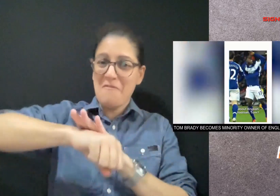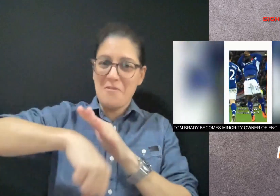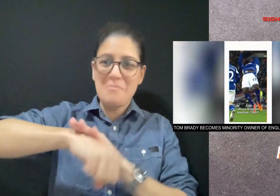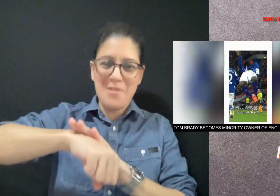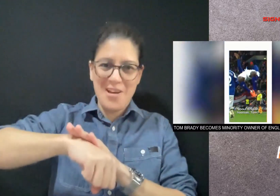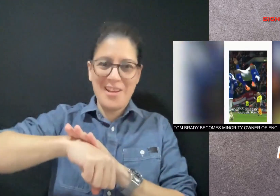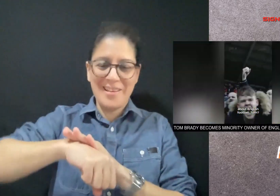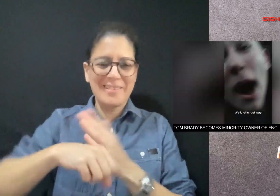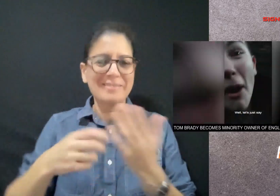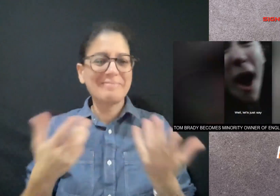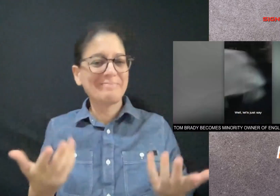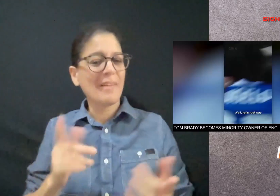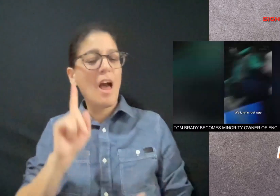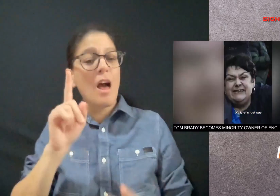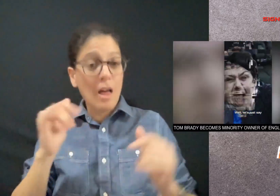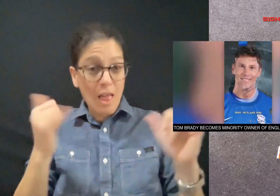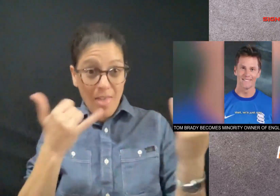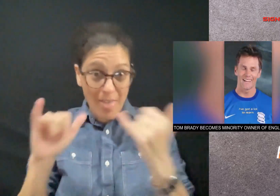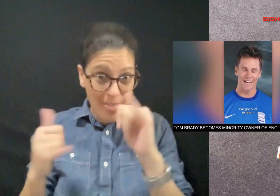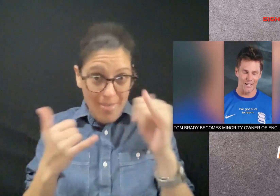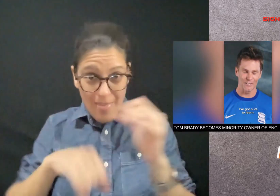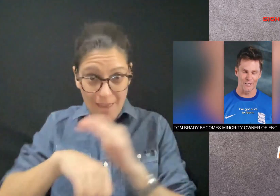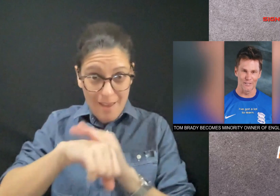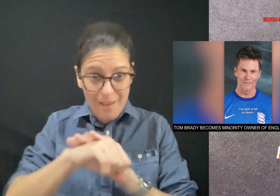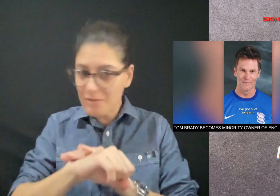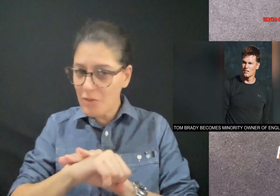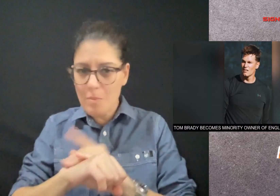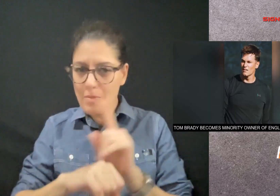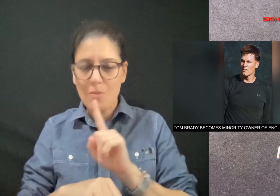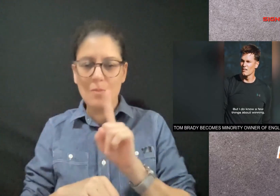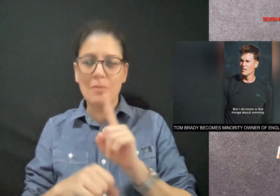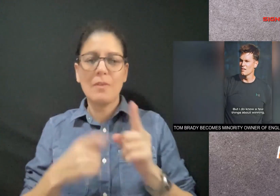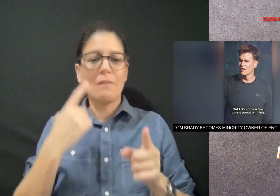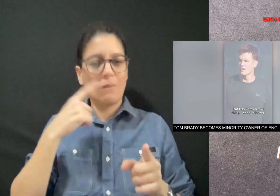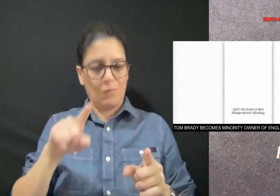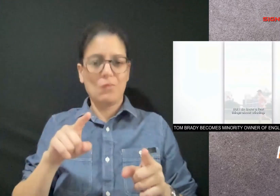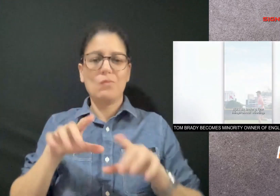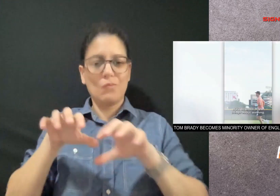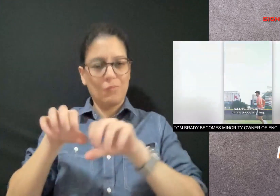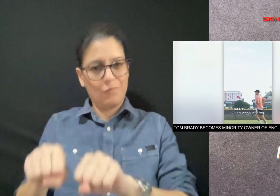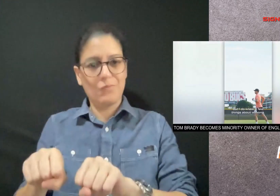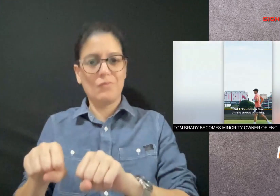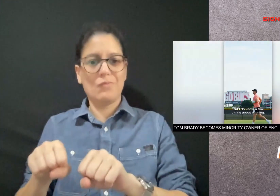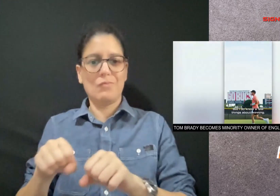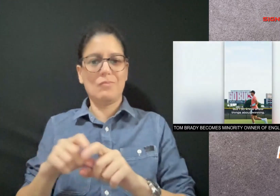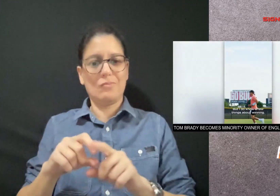football for a soccer football not to play but to own